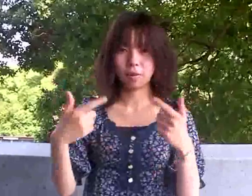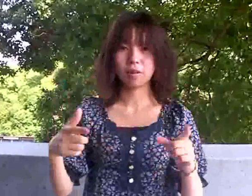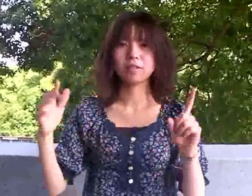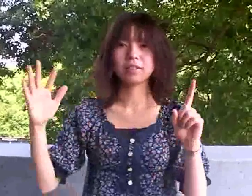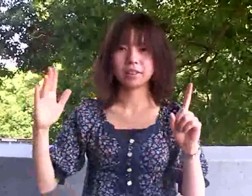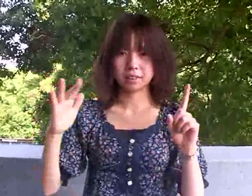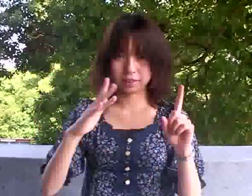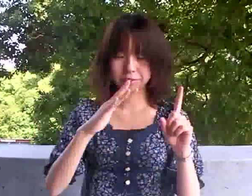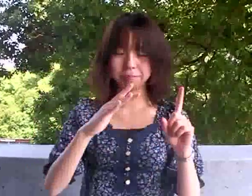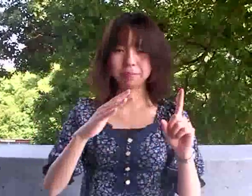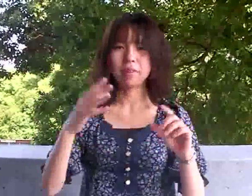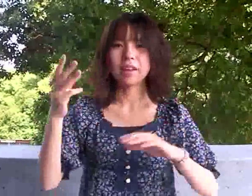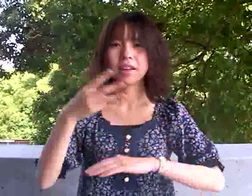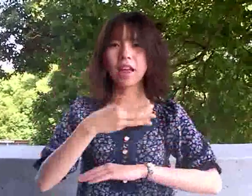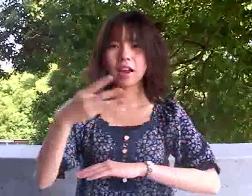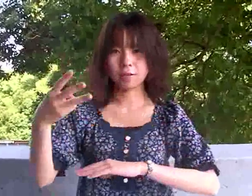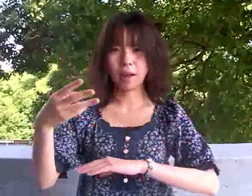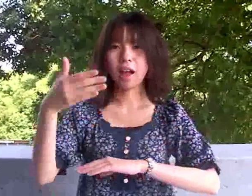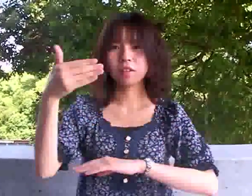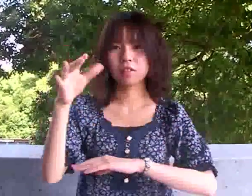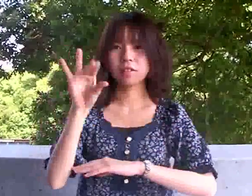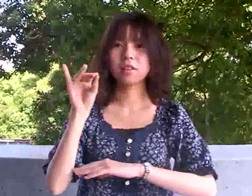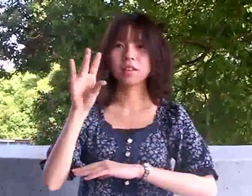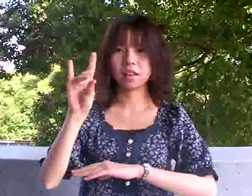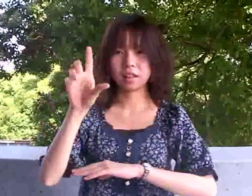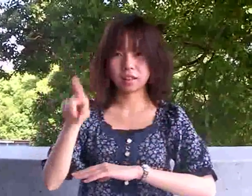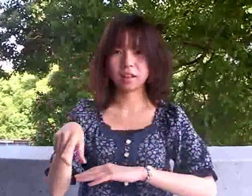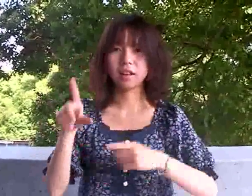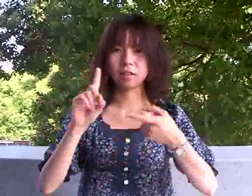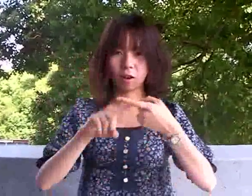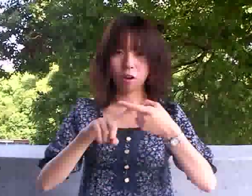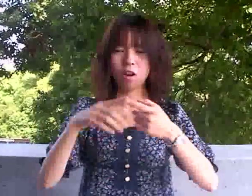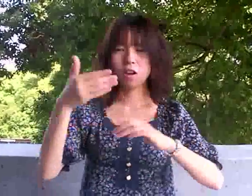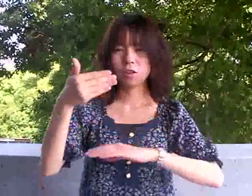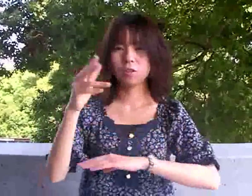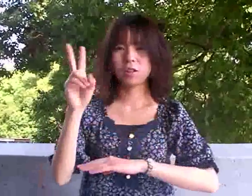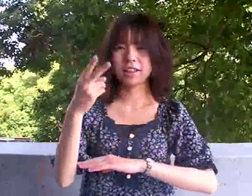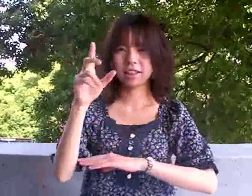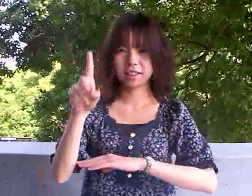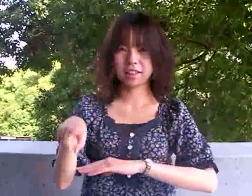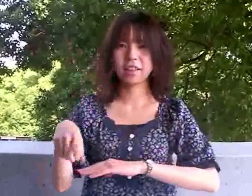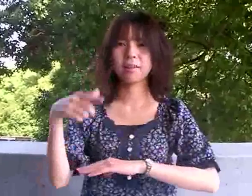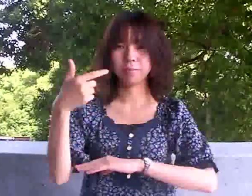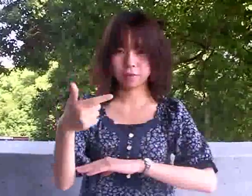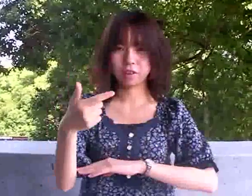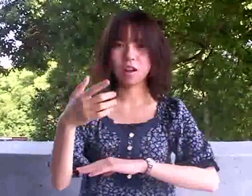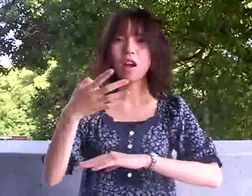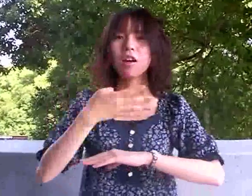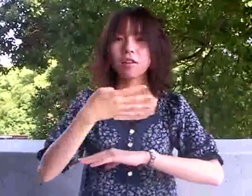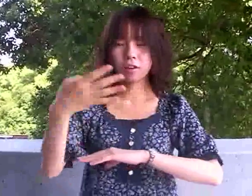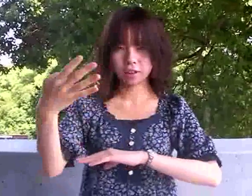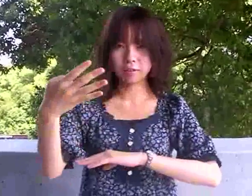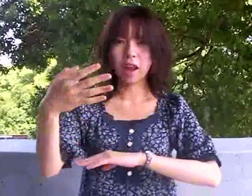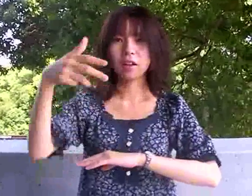It was discovered that standard flavors are immovable and popular. Third place was cookie and ice cream.